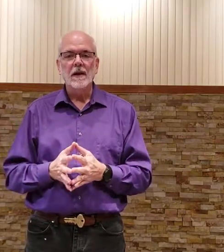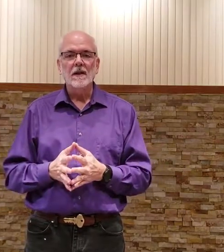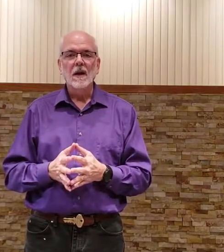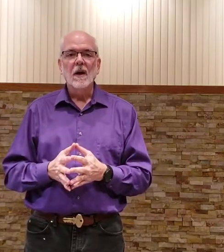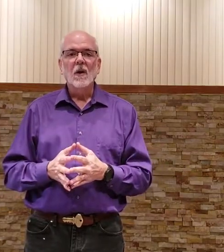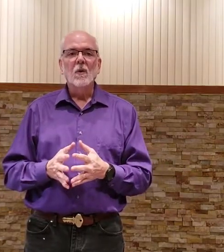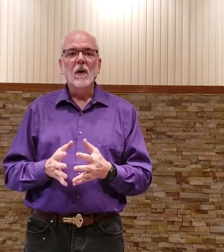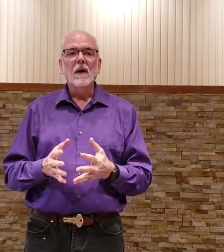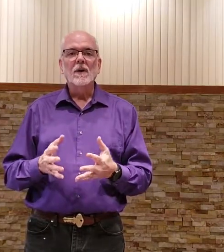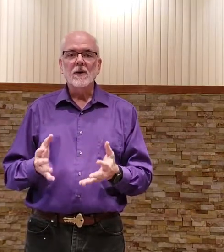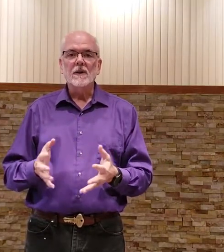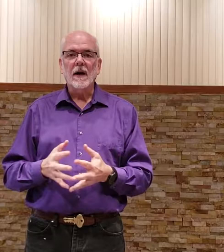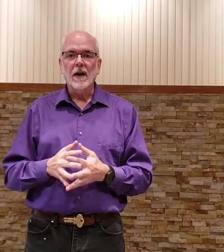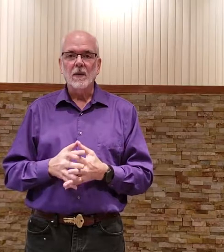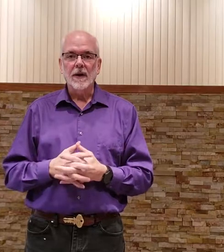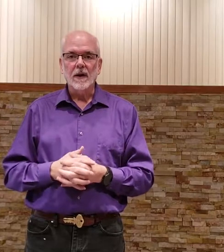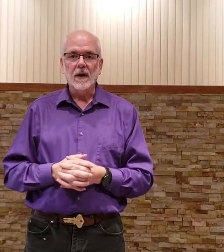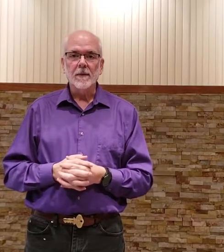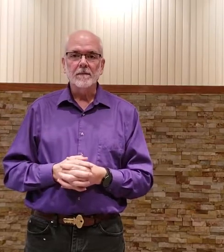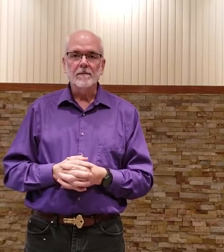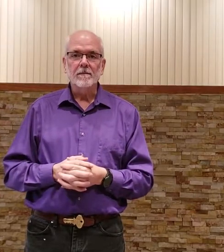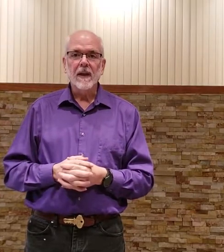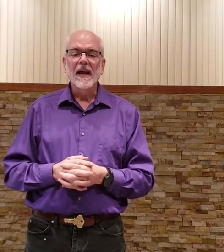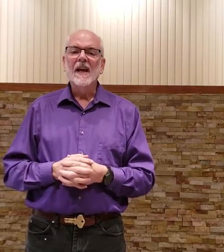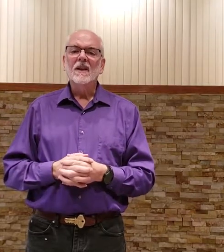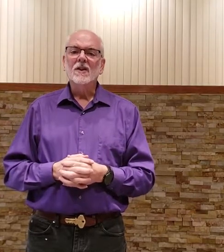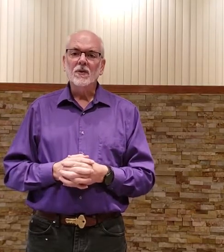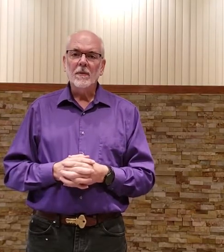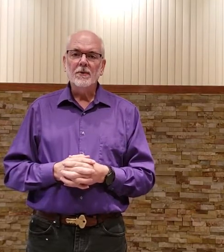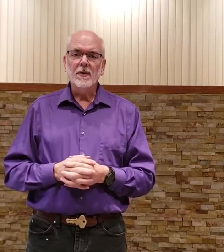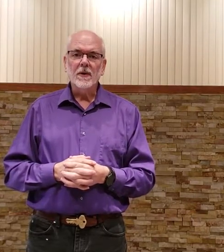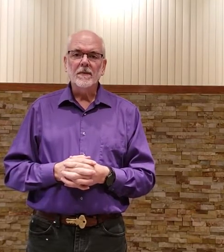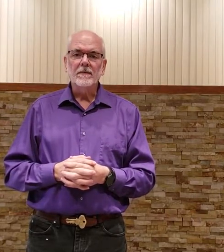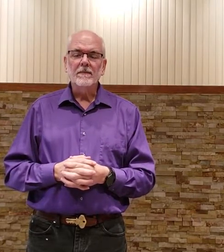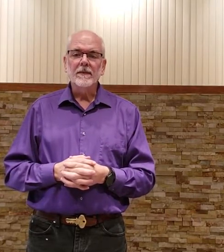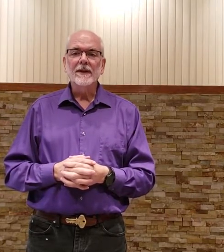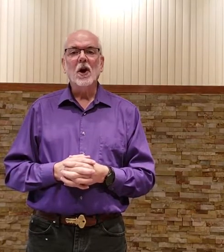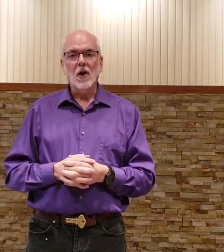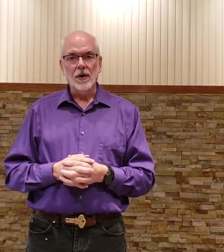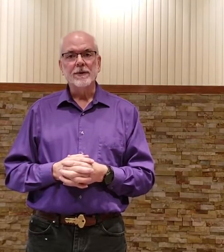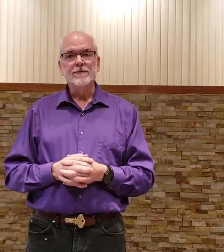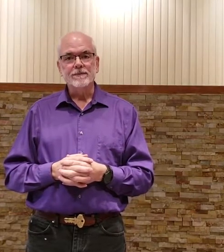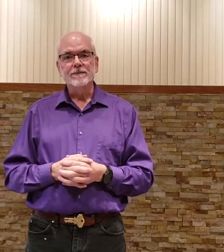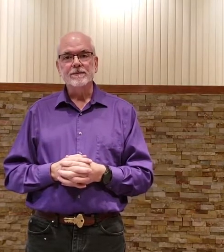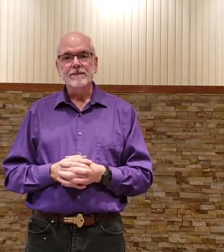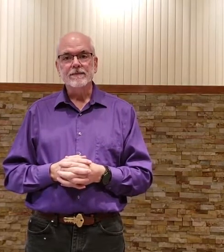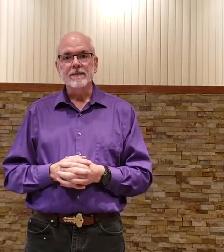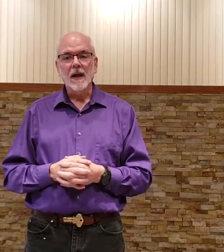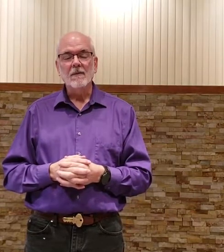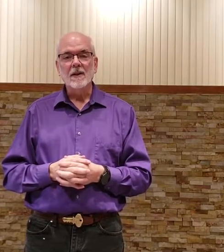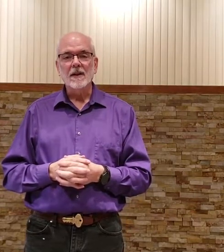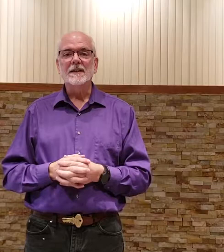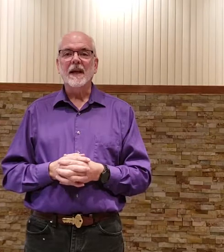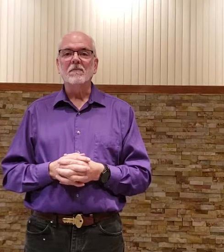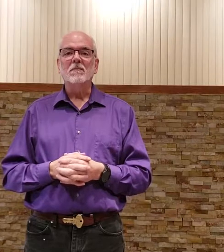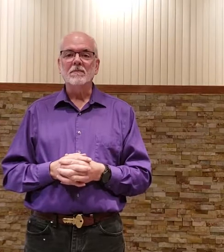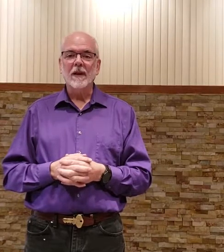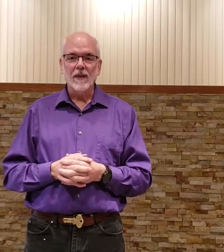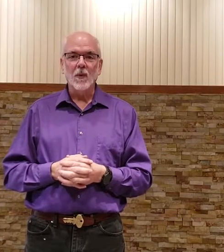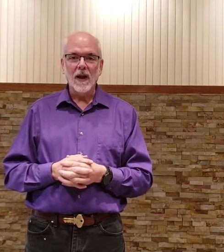where you're signing regularly the scripture is hard I'm just going to say it the way